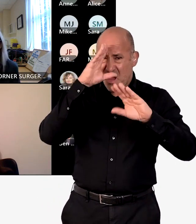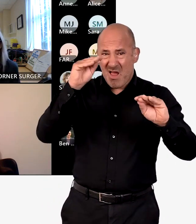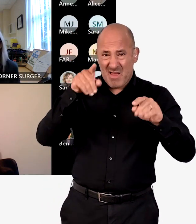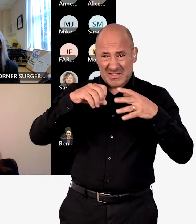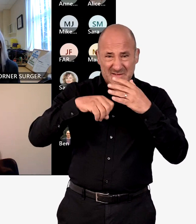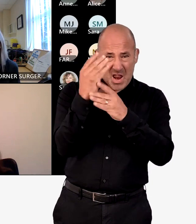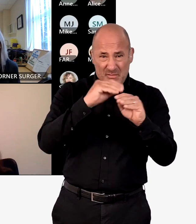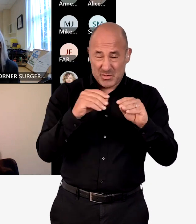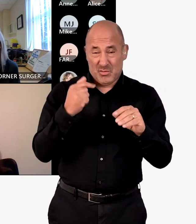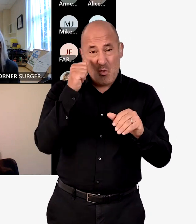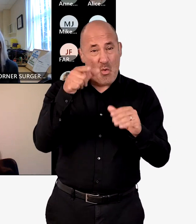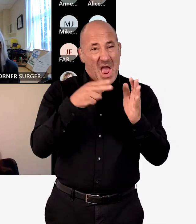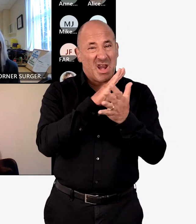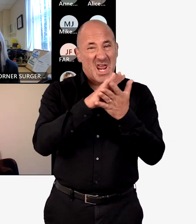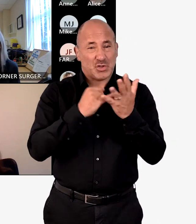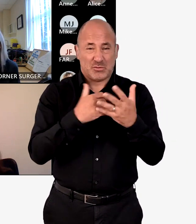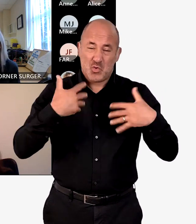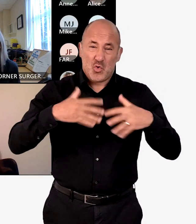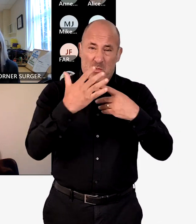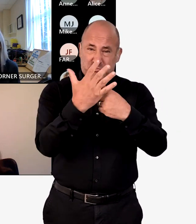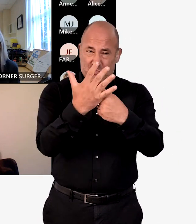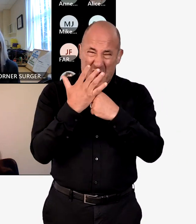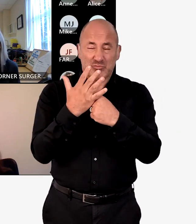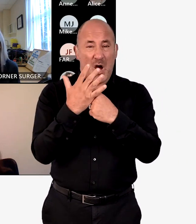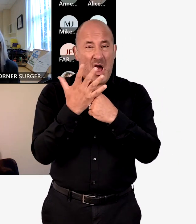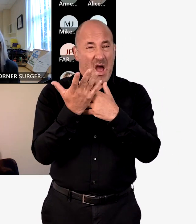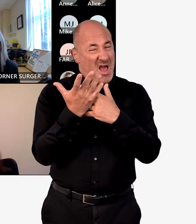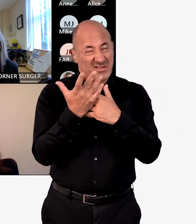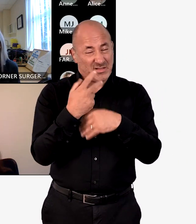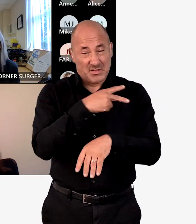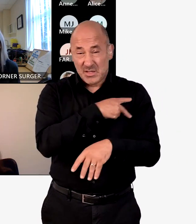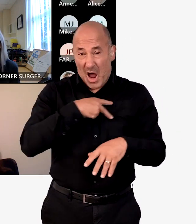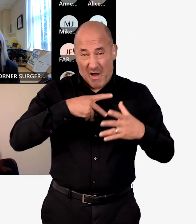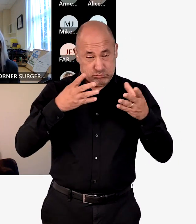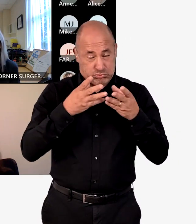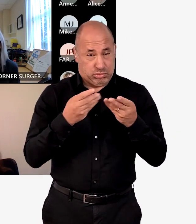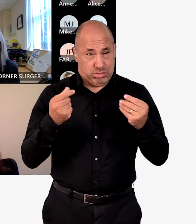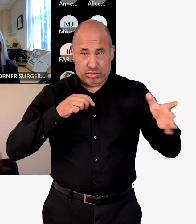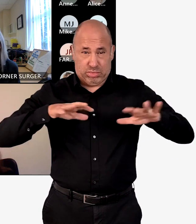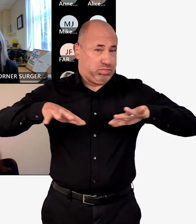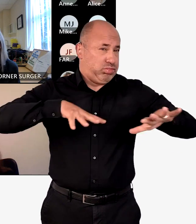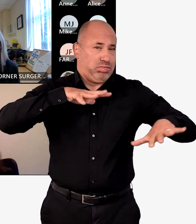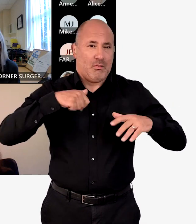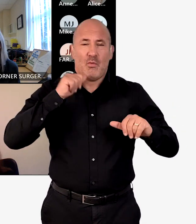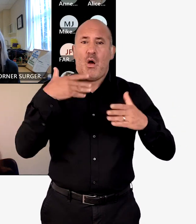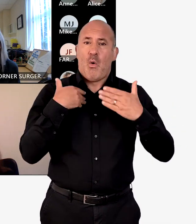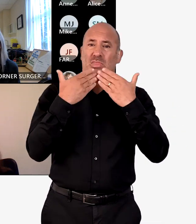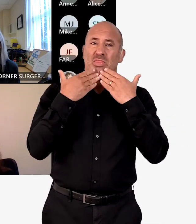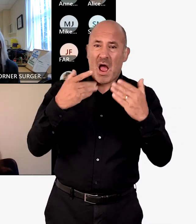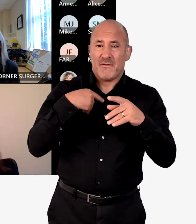And I think I also want to acknowledge that it was developed at a time when the NHS was under real pressure and was very stretched. I